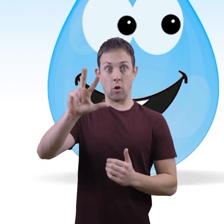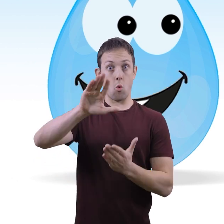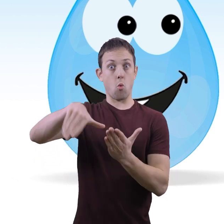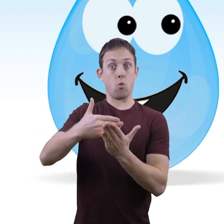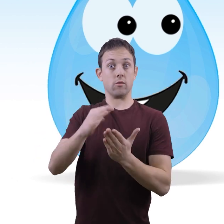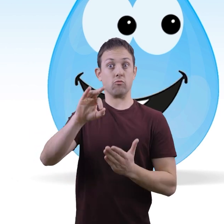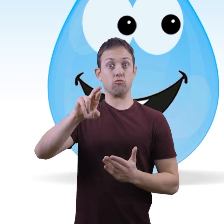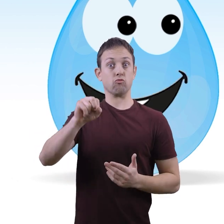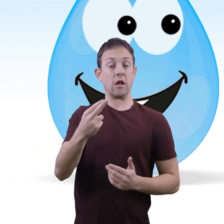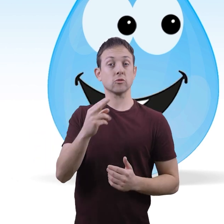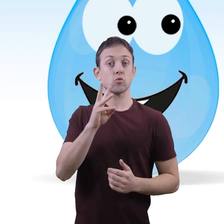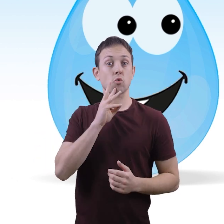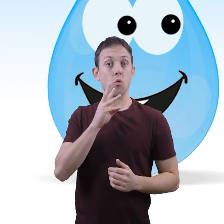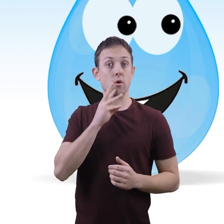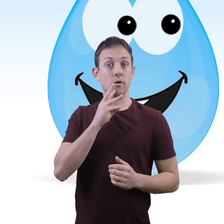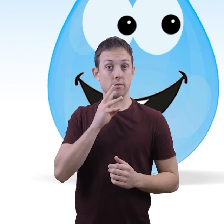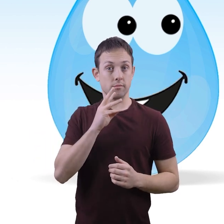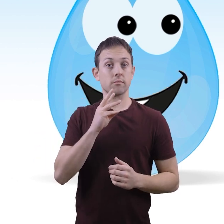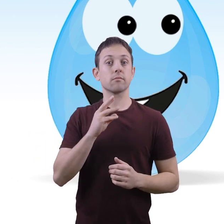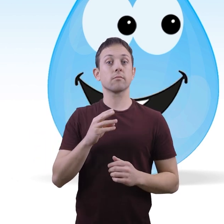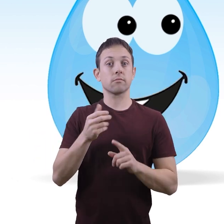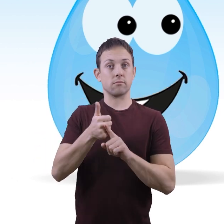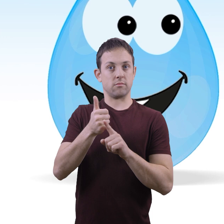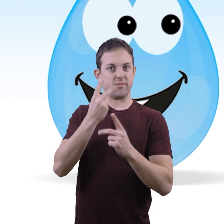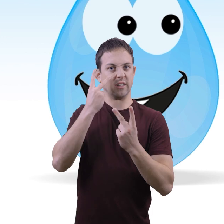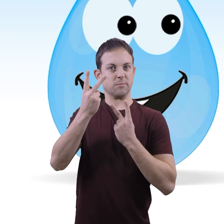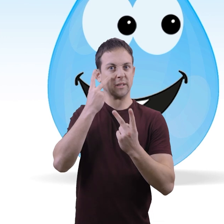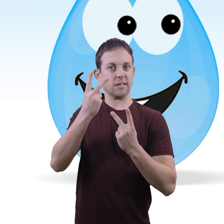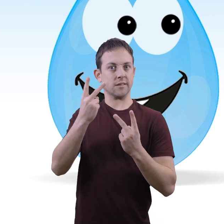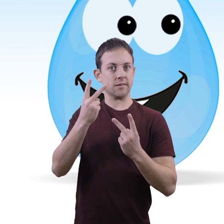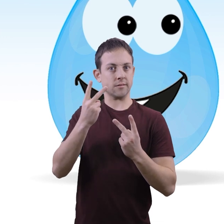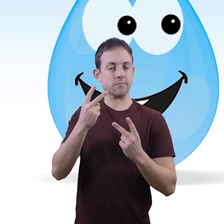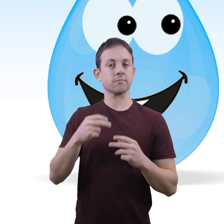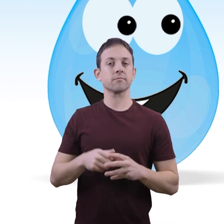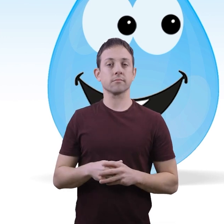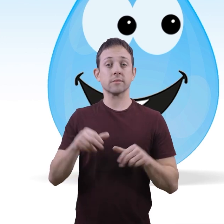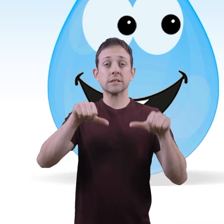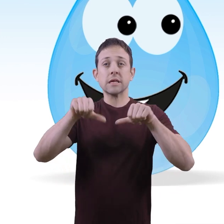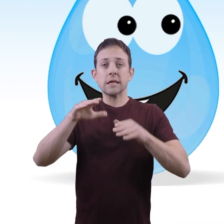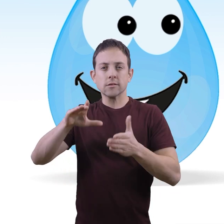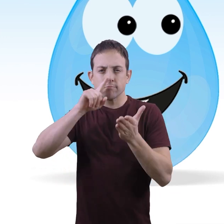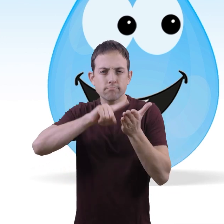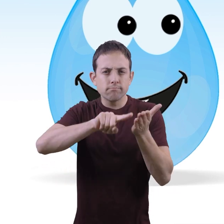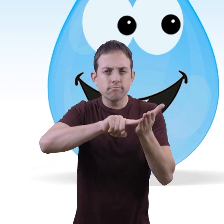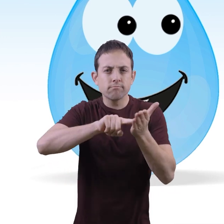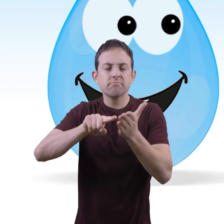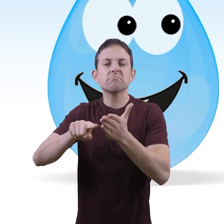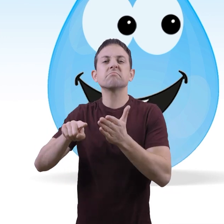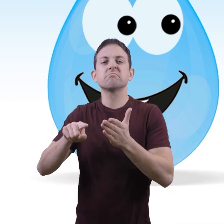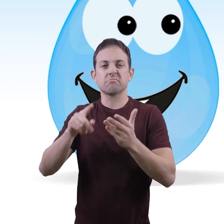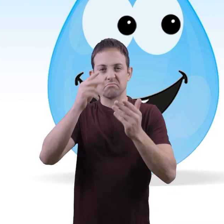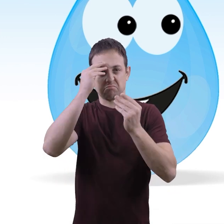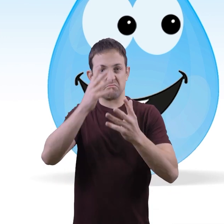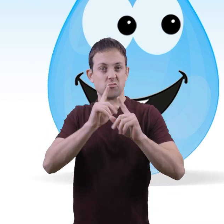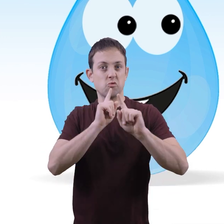.3% of all freshwater is visible. Research by scientists reports that the atmosphere